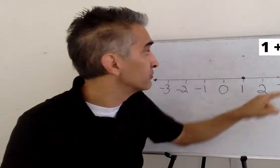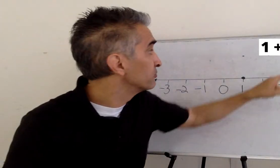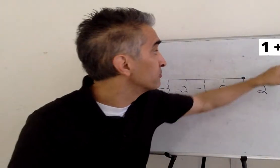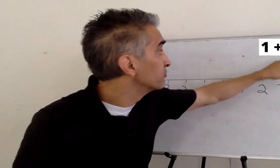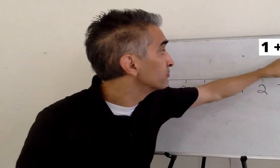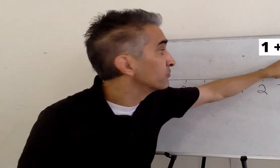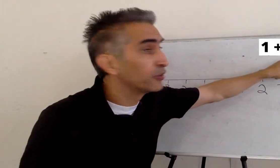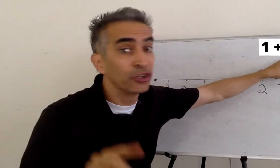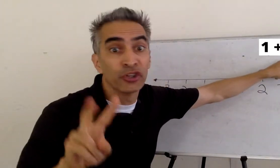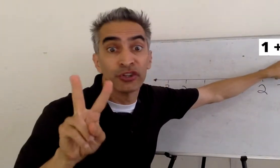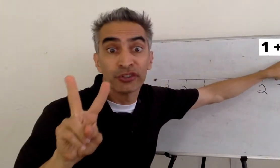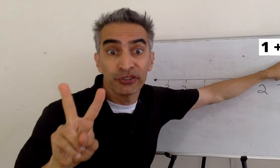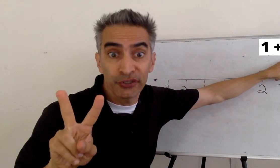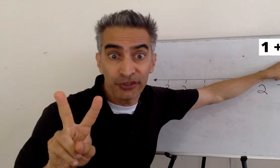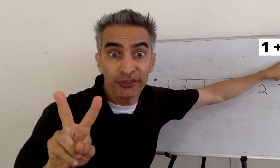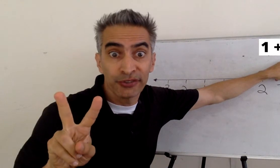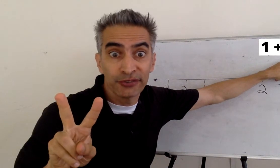2 places.